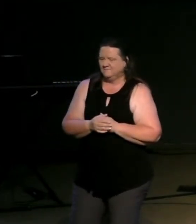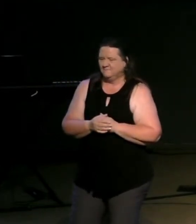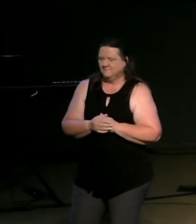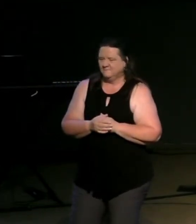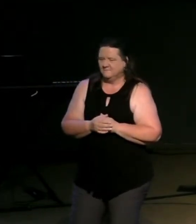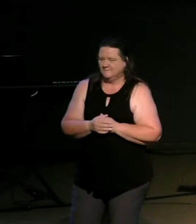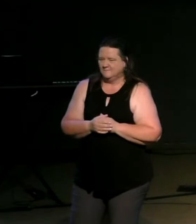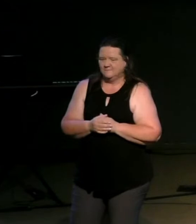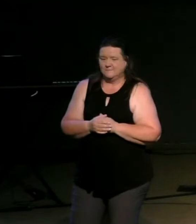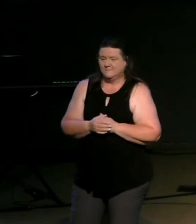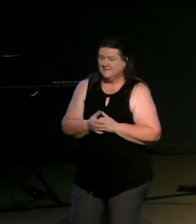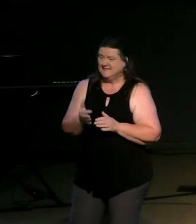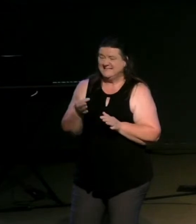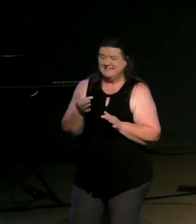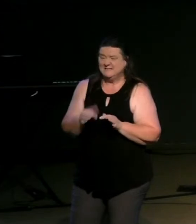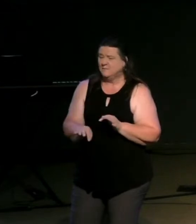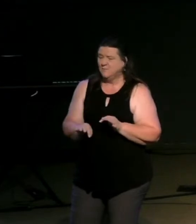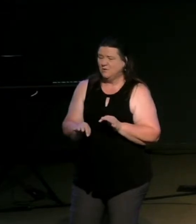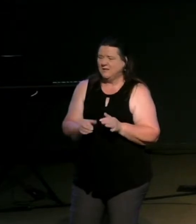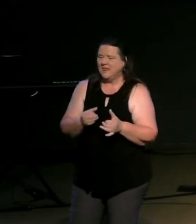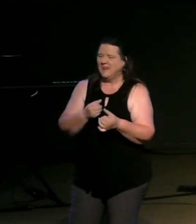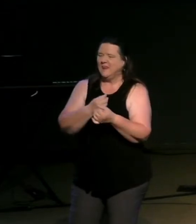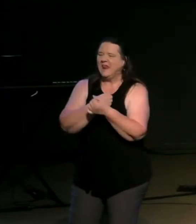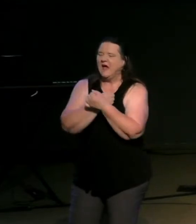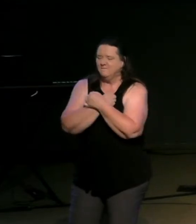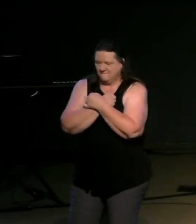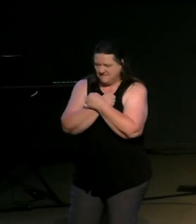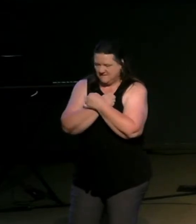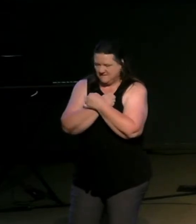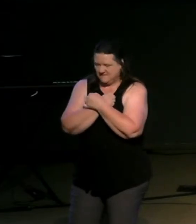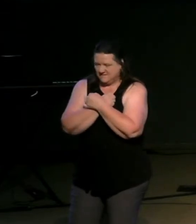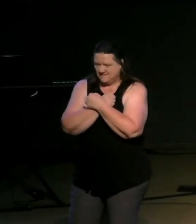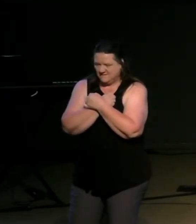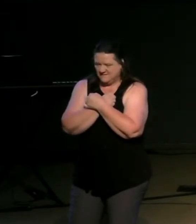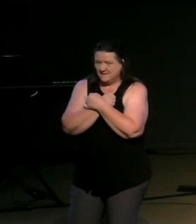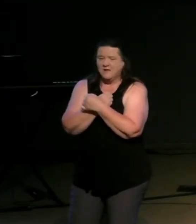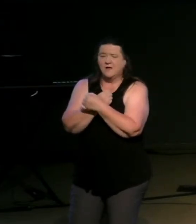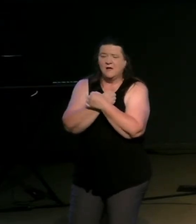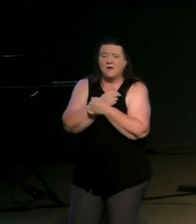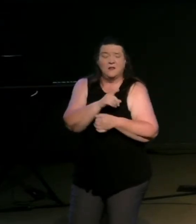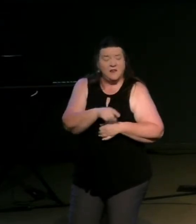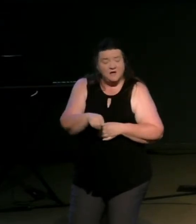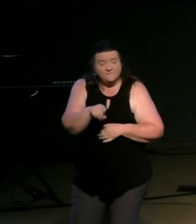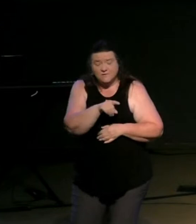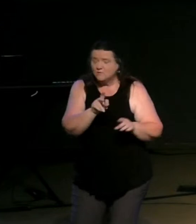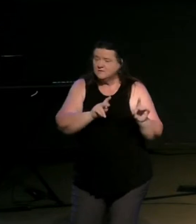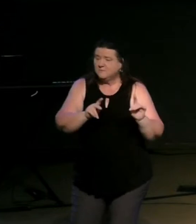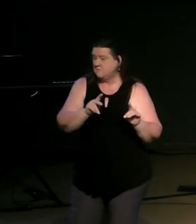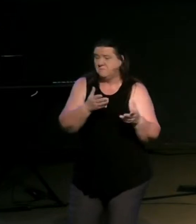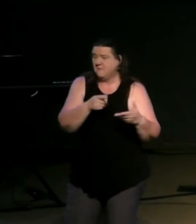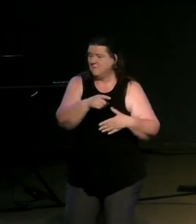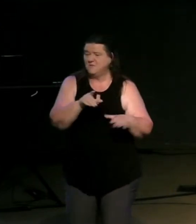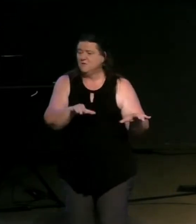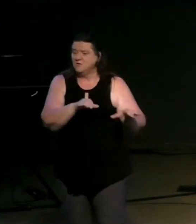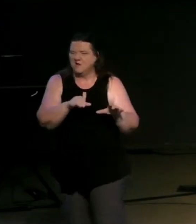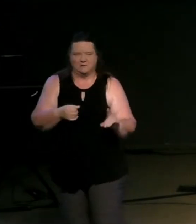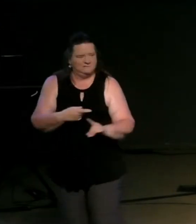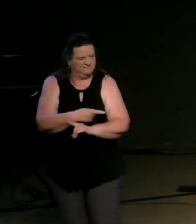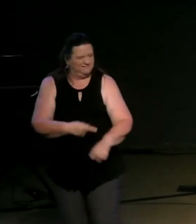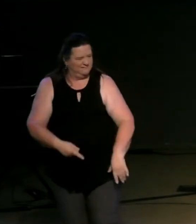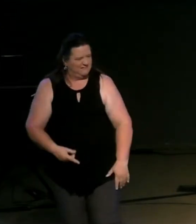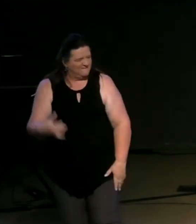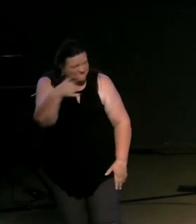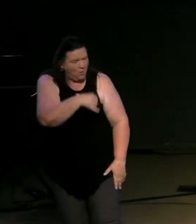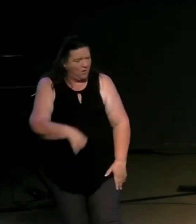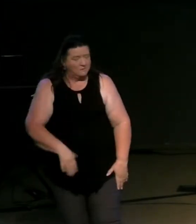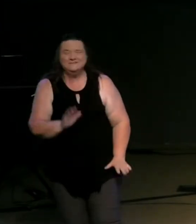and simply love love those around us even those that may be acting an absolute fool